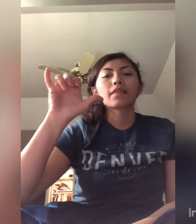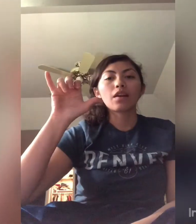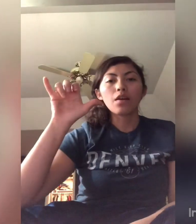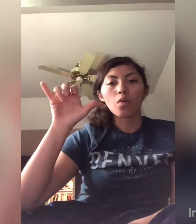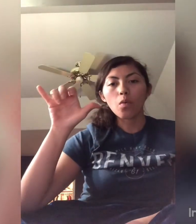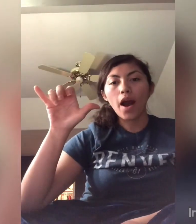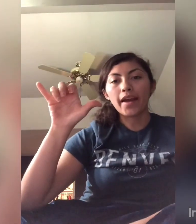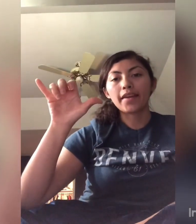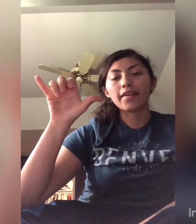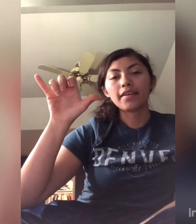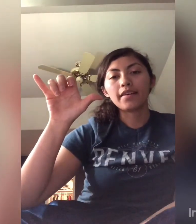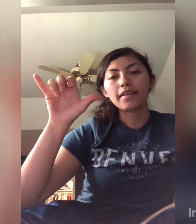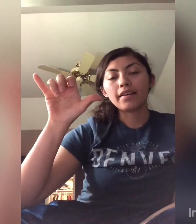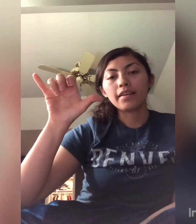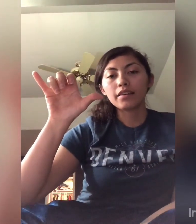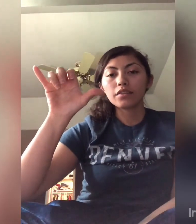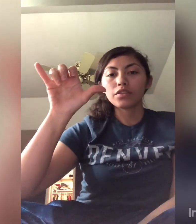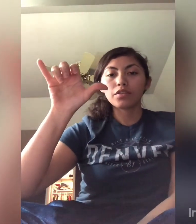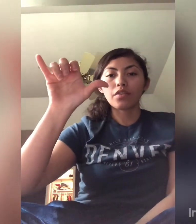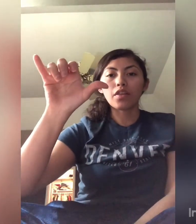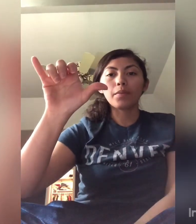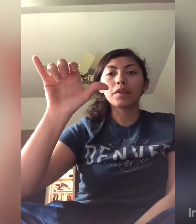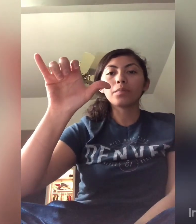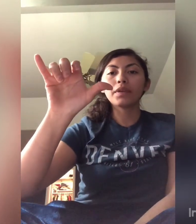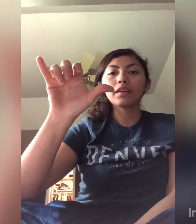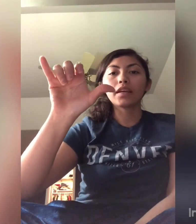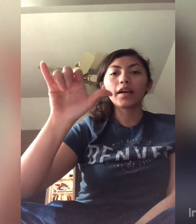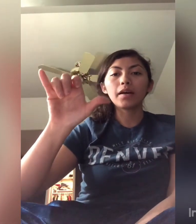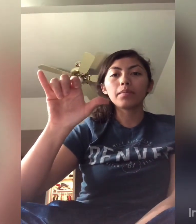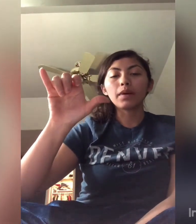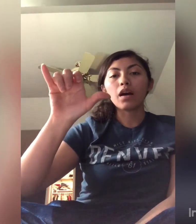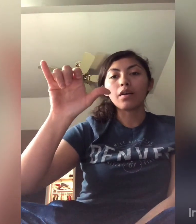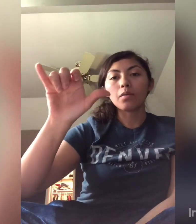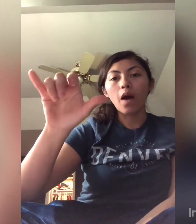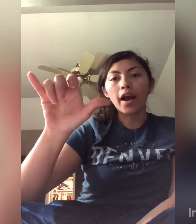Y. Your thumb and your pinky up. Y